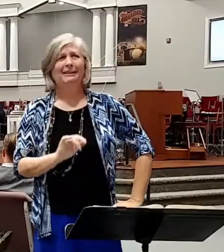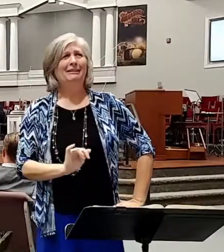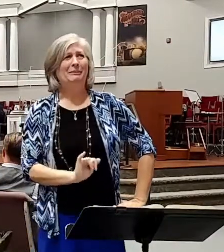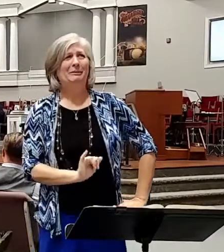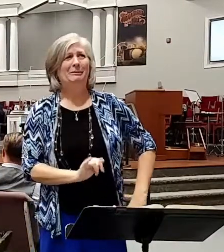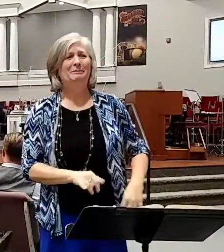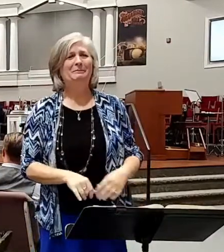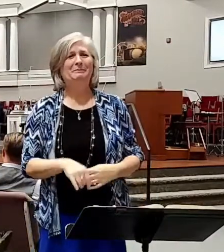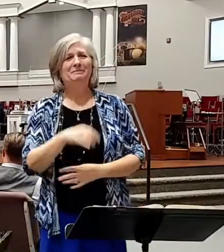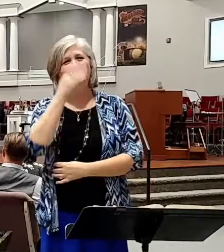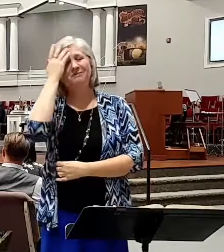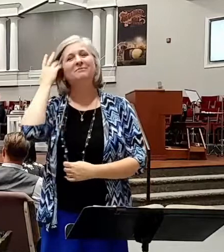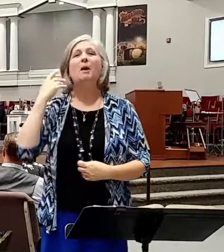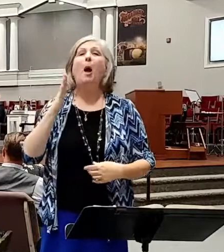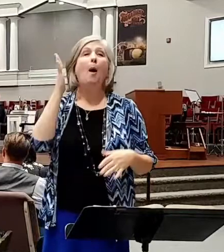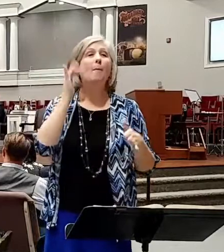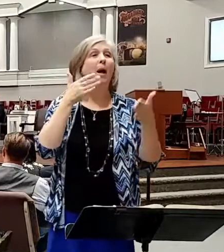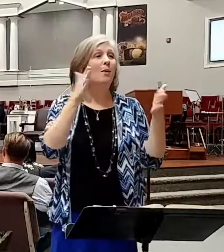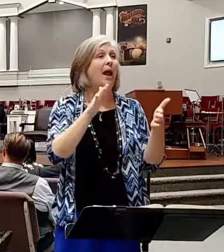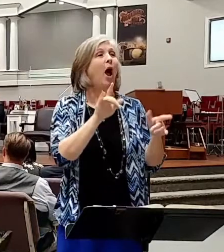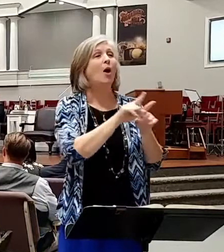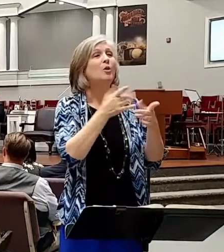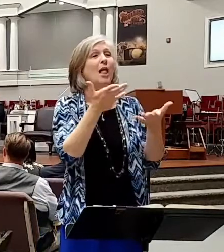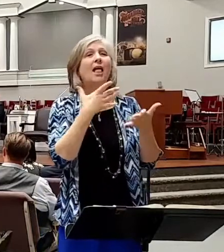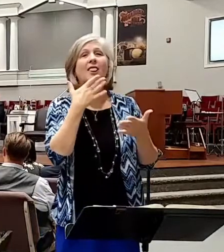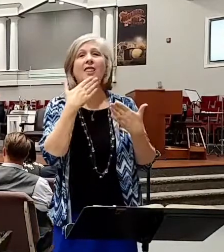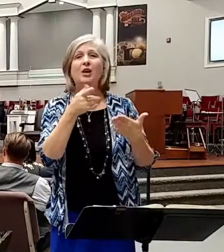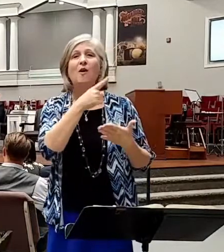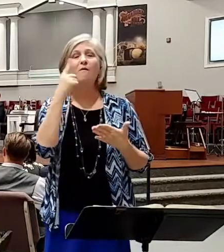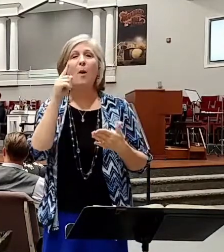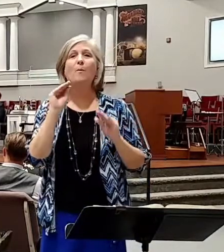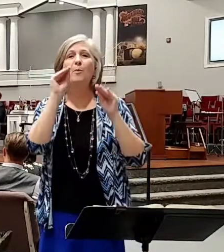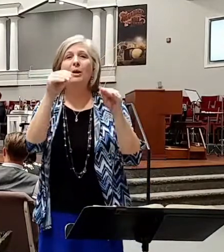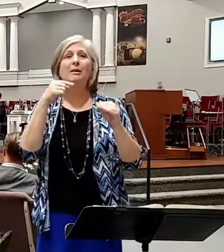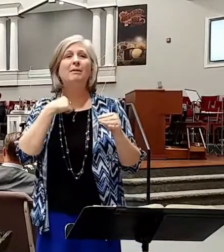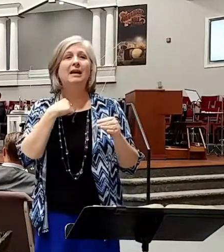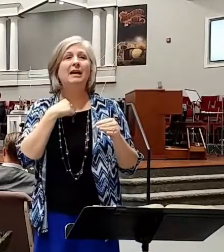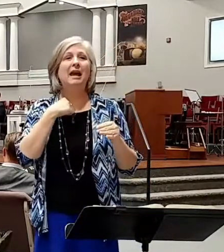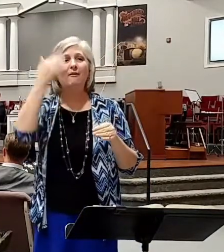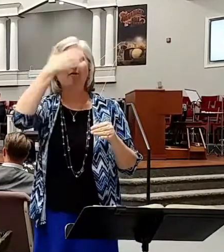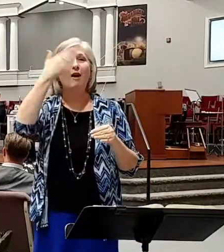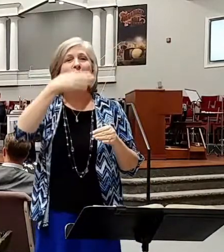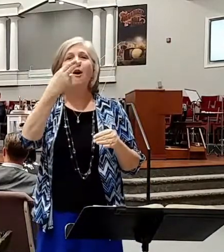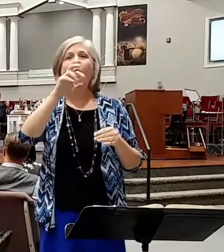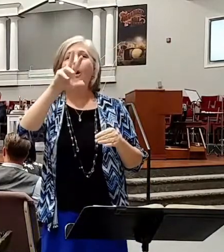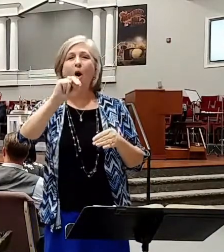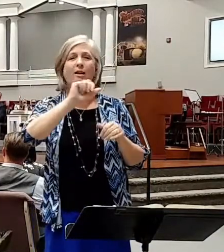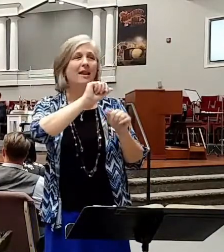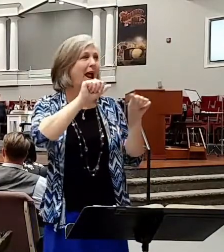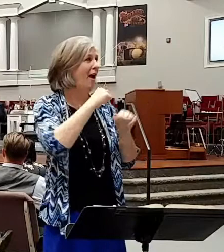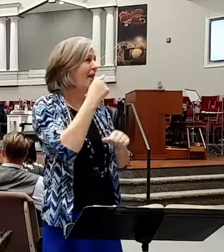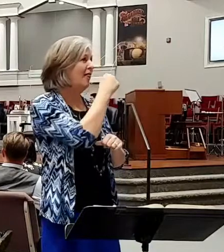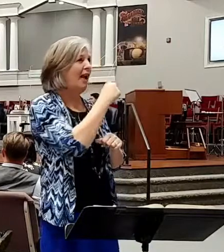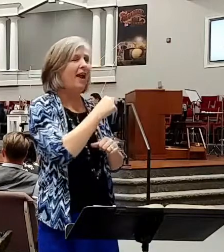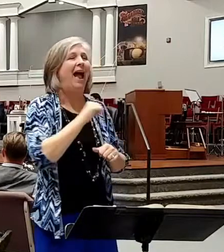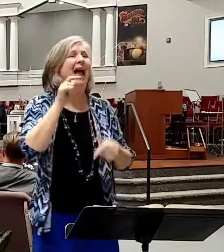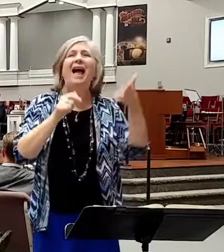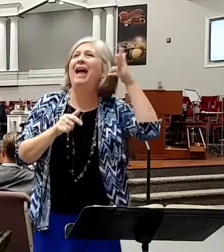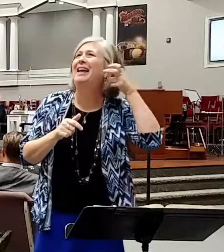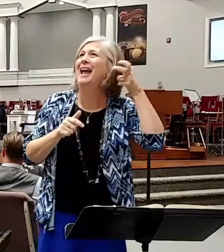And, but anyway, by the way, I'd also like to thank you all for putting me in front of the horn section so that I won't be able to hear for the next week and